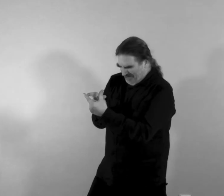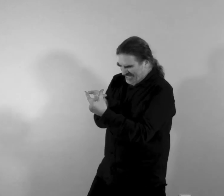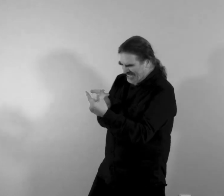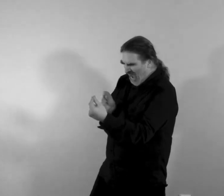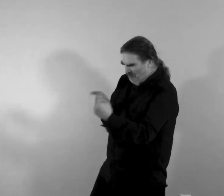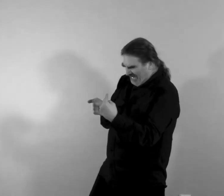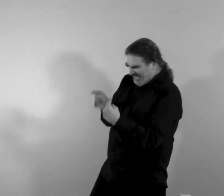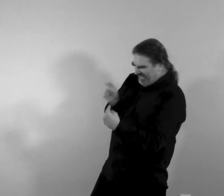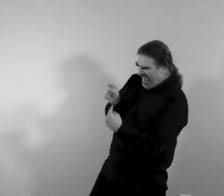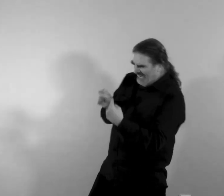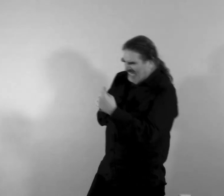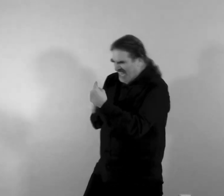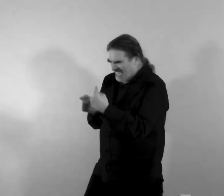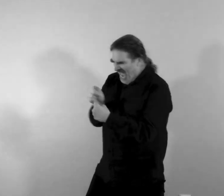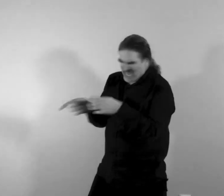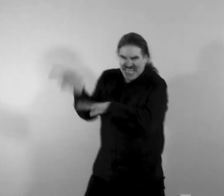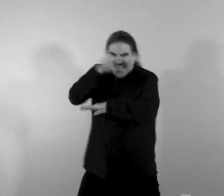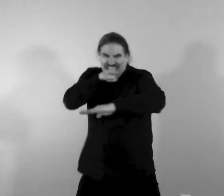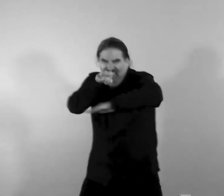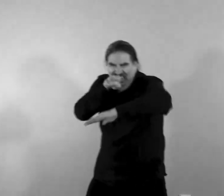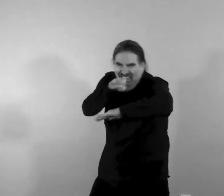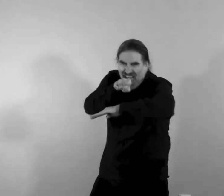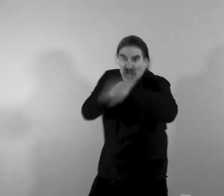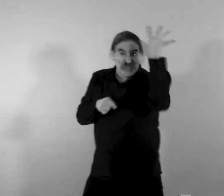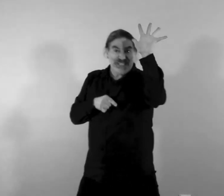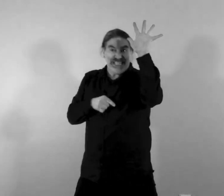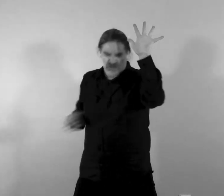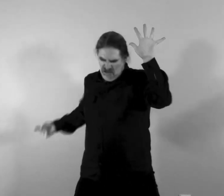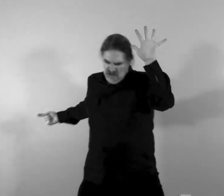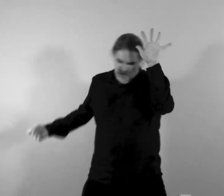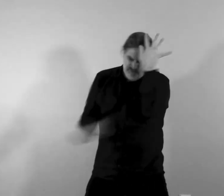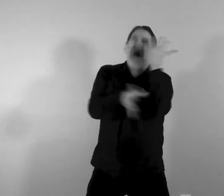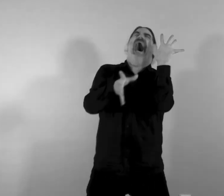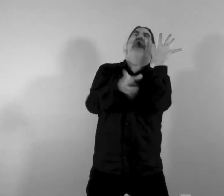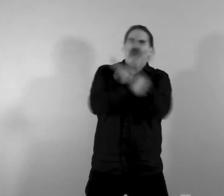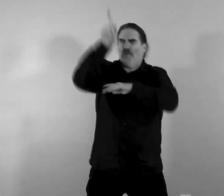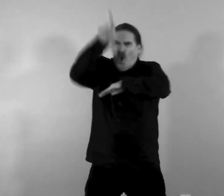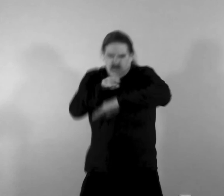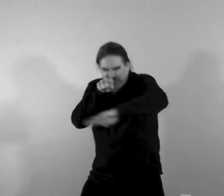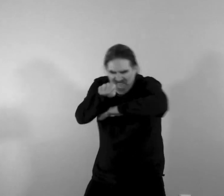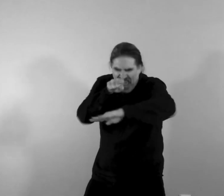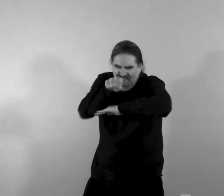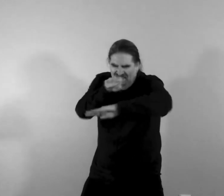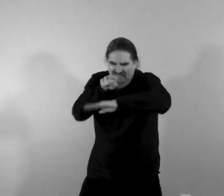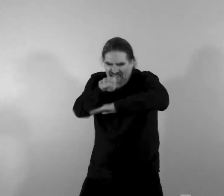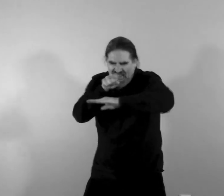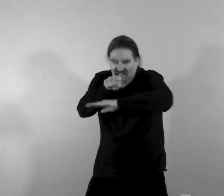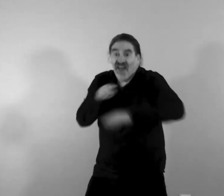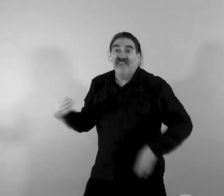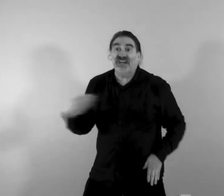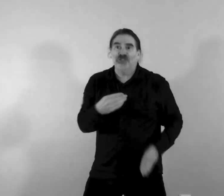spinning towards a tree towards the fish